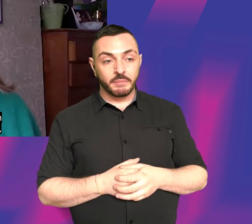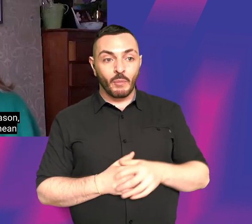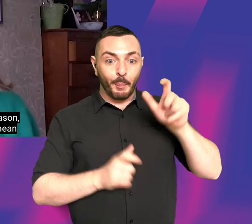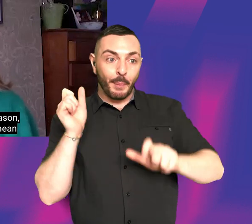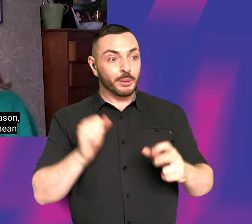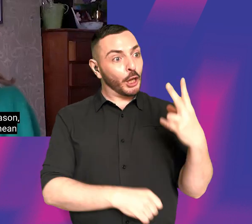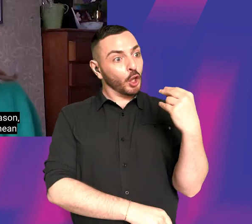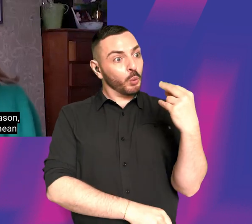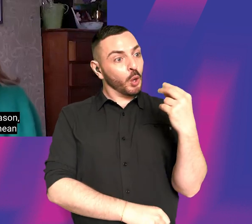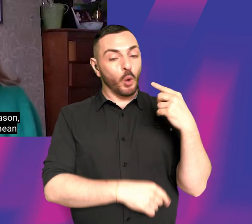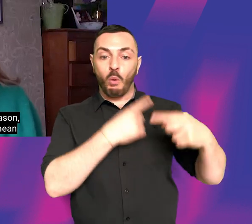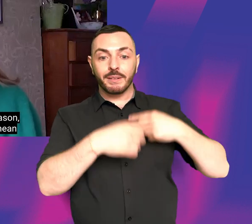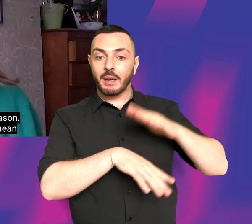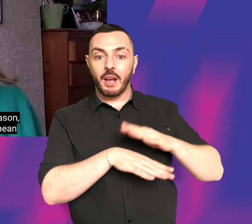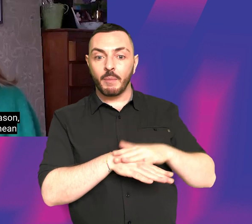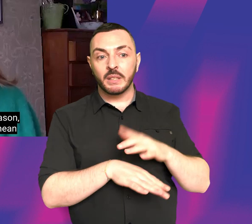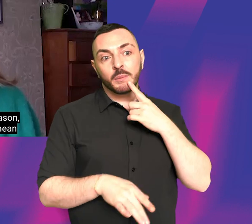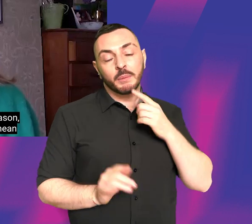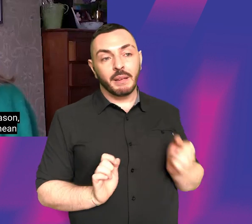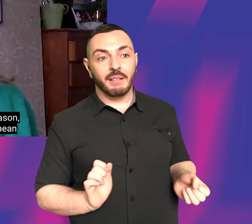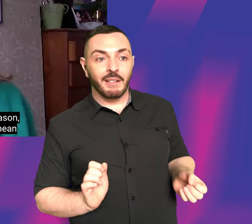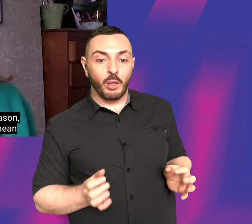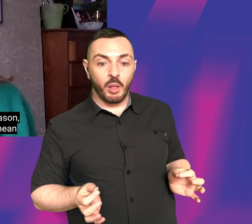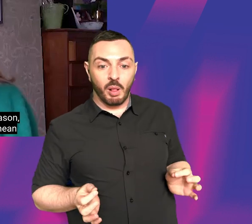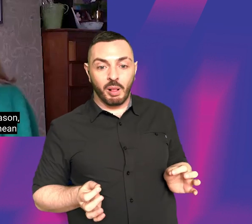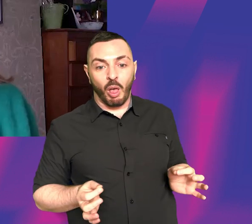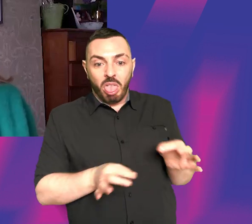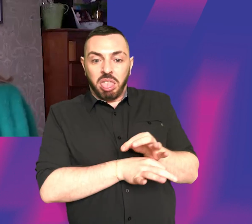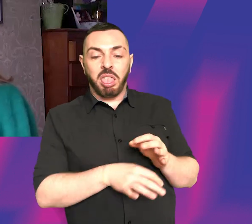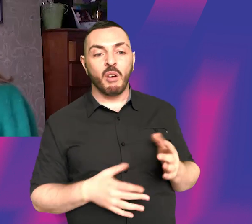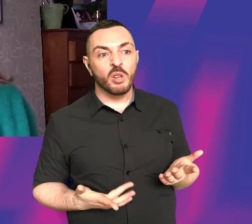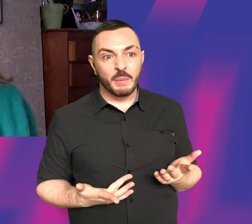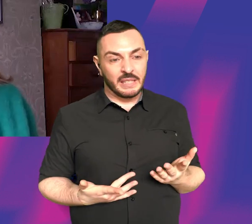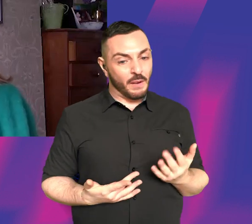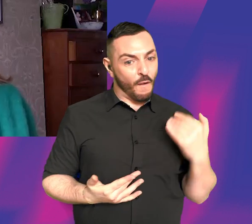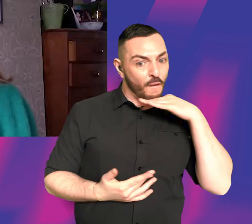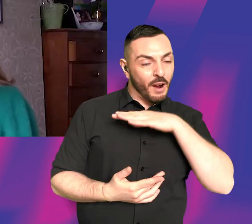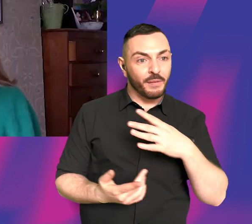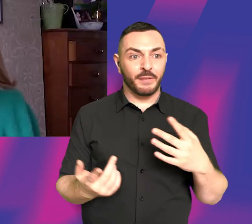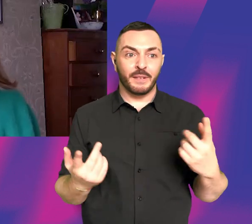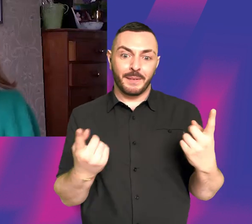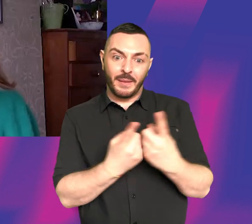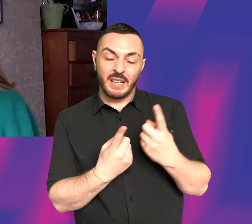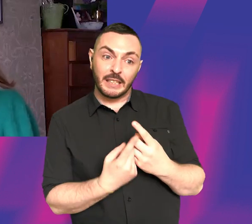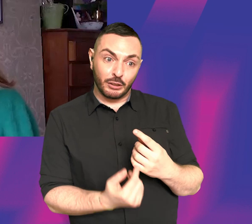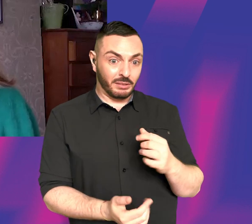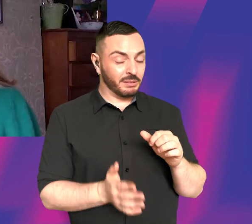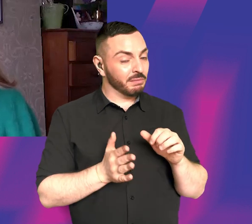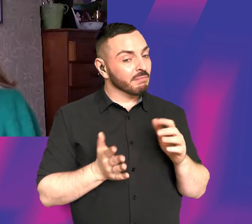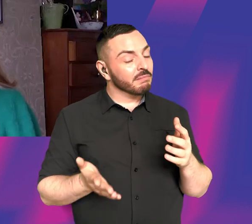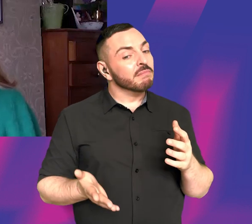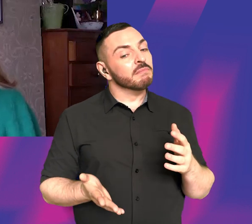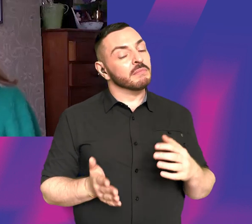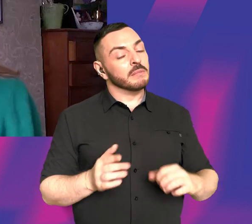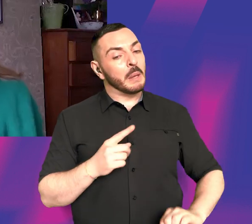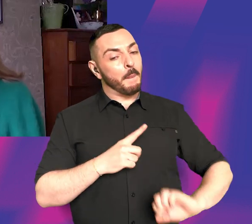time, and sometimes they make up a nice reason. And sometimes they say some really mean things and you have to kind of, and it's hard, you know, and